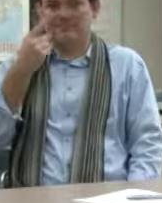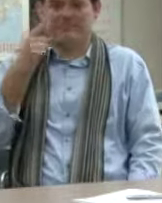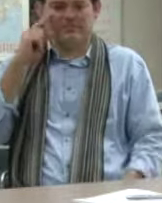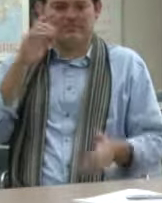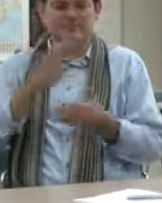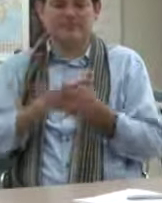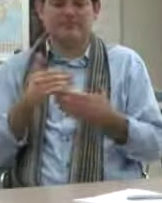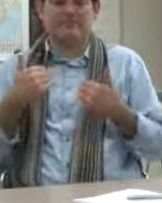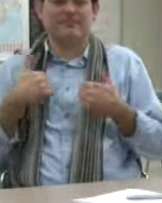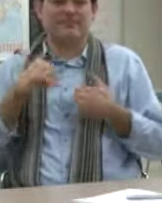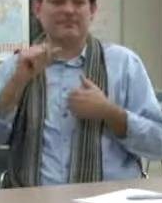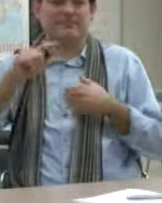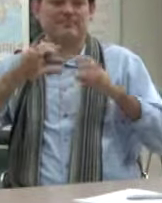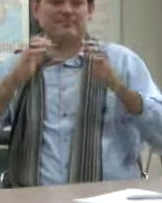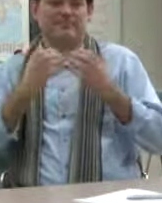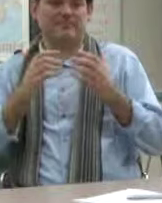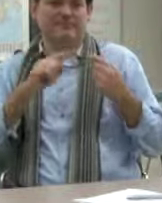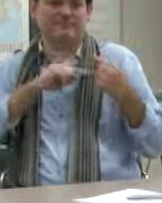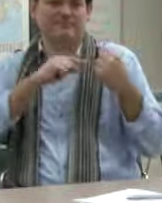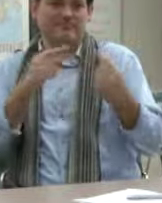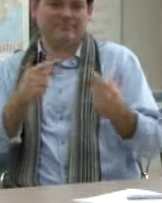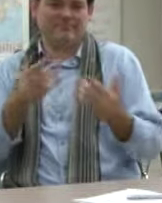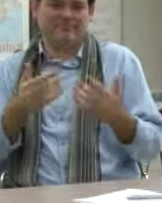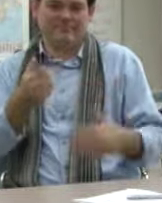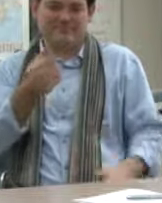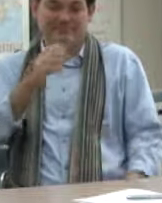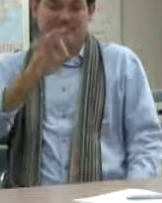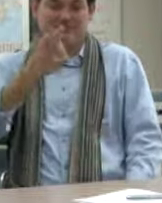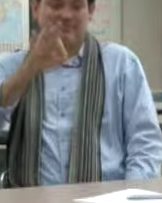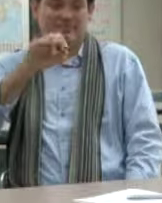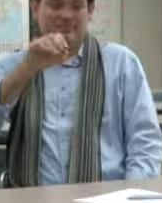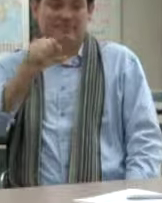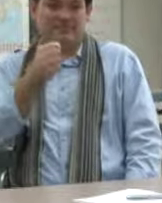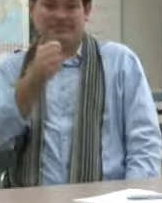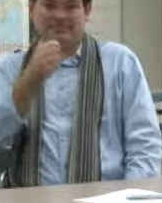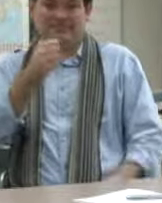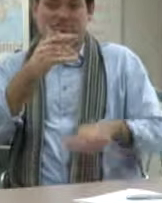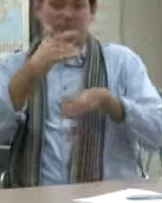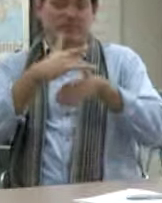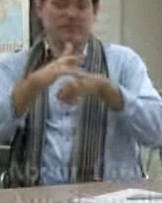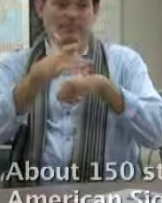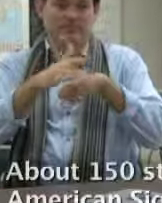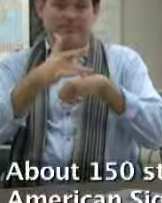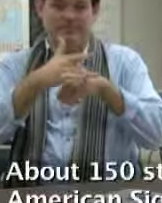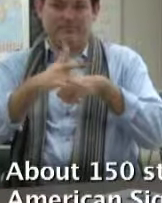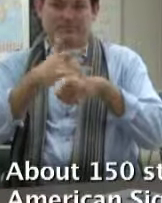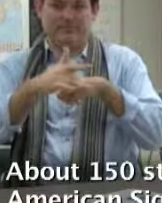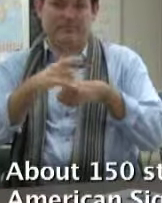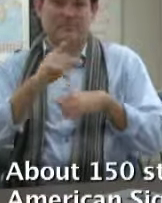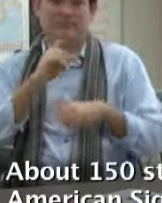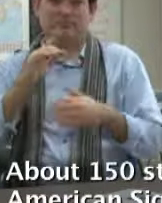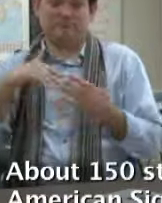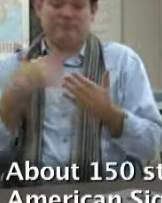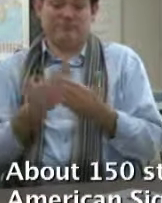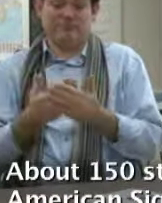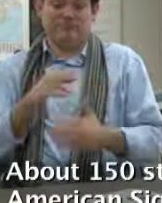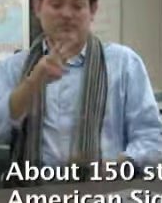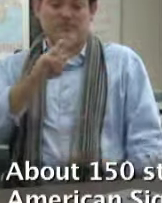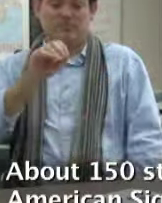From my understanding, I believe that it has been probably about since the early 1990s that the American